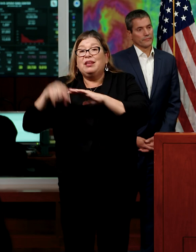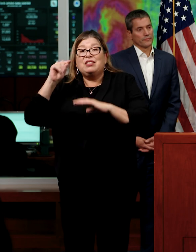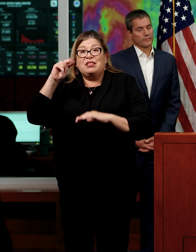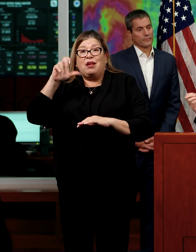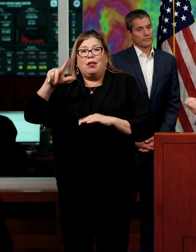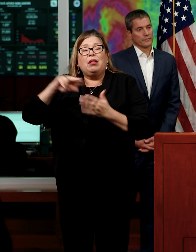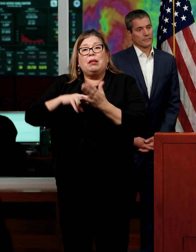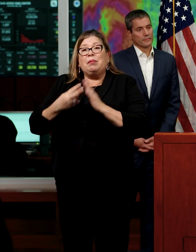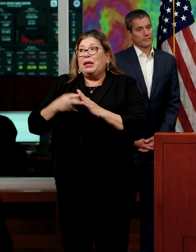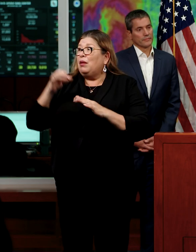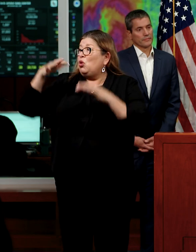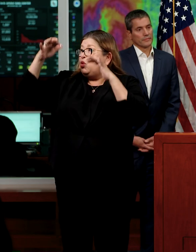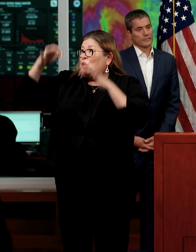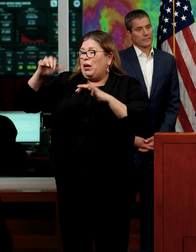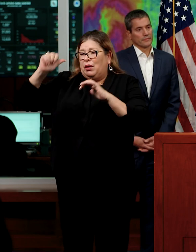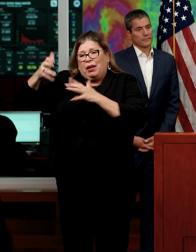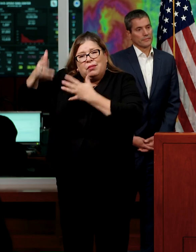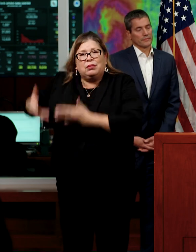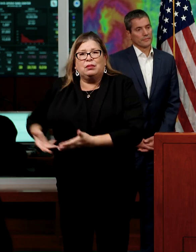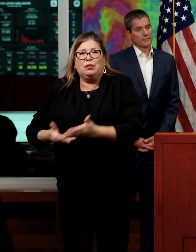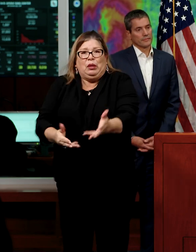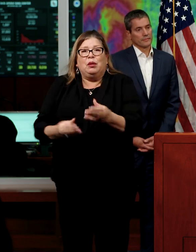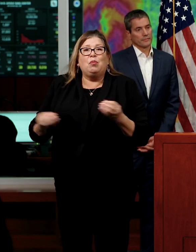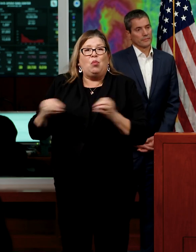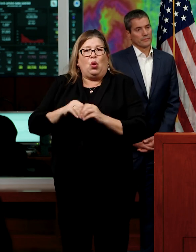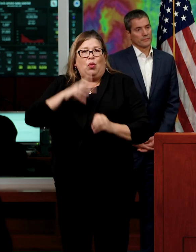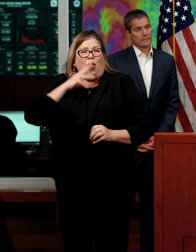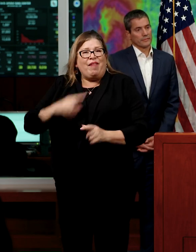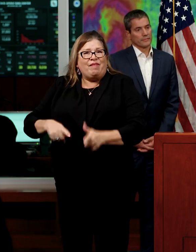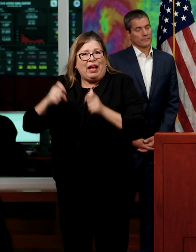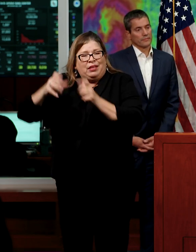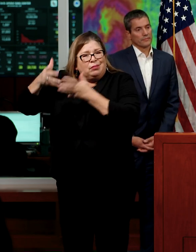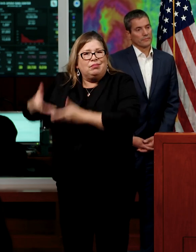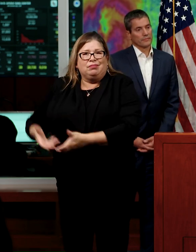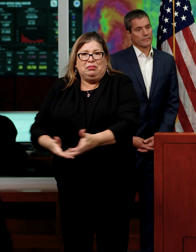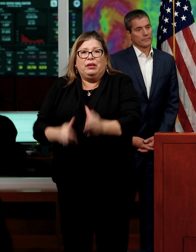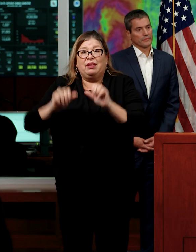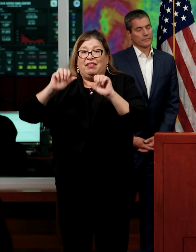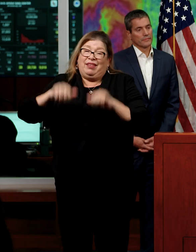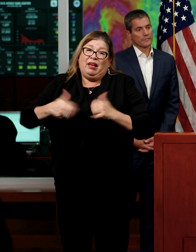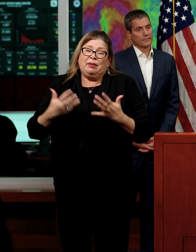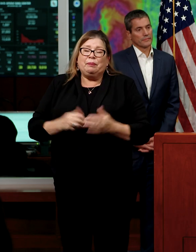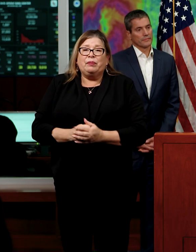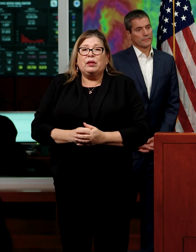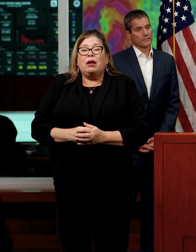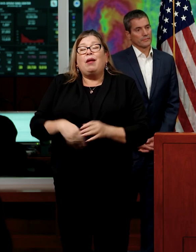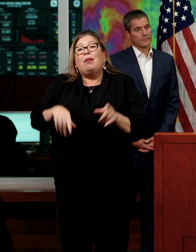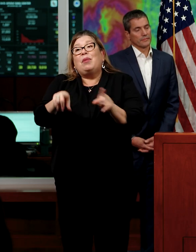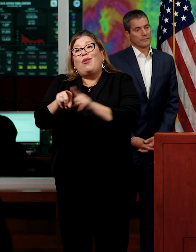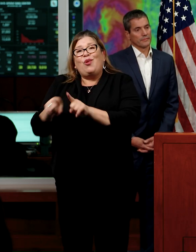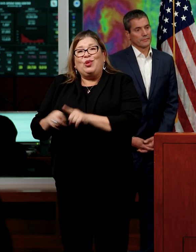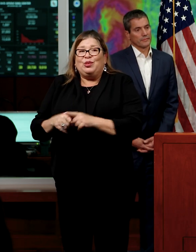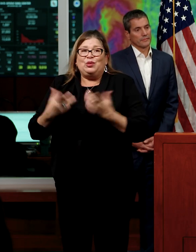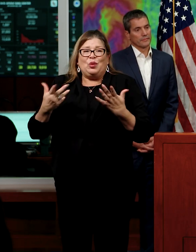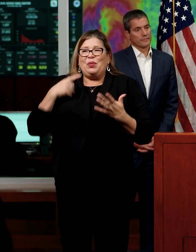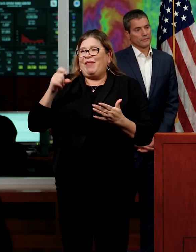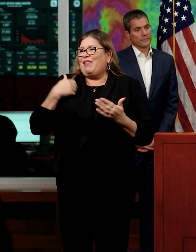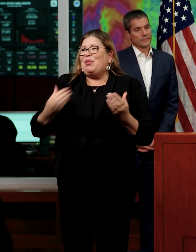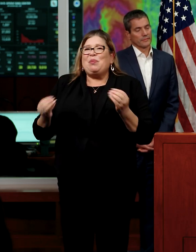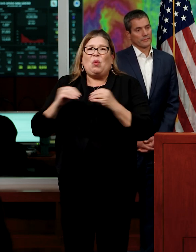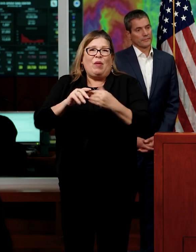when it's pulsing through this system at this fantastic rate. The other dynamic there is just overall flexibility.